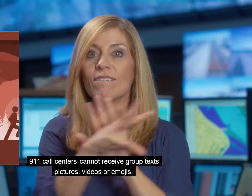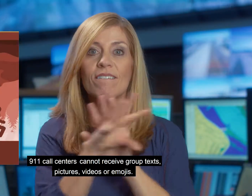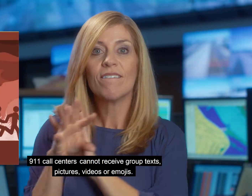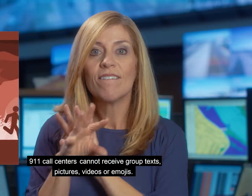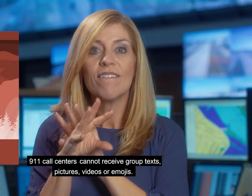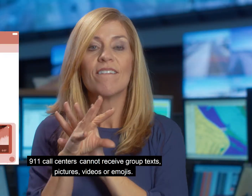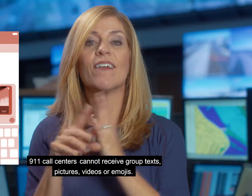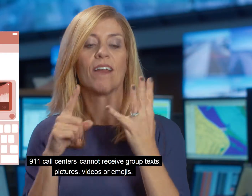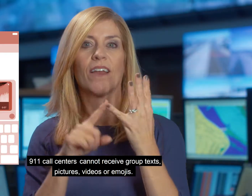or emojis.